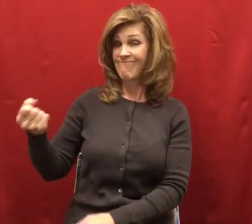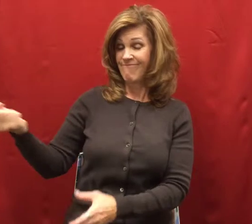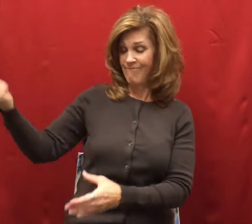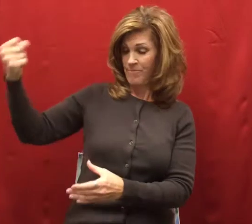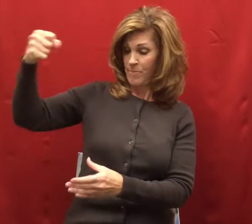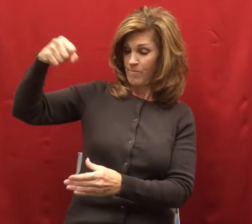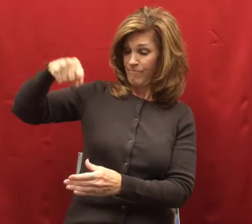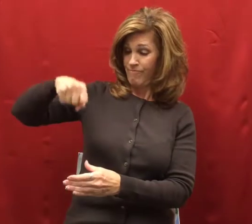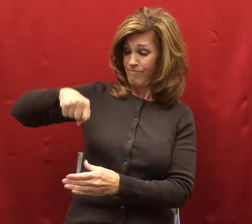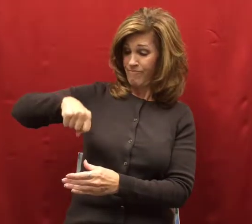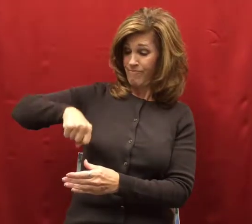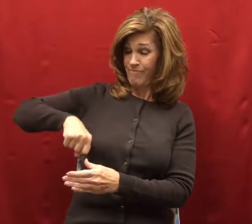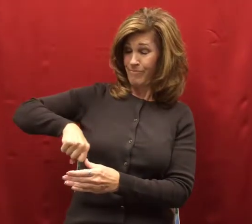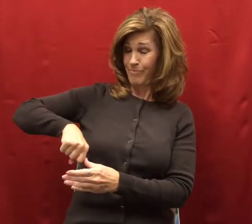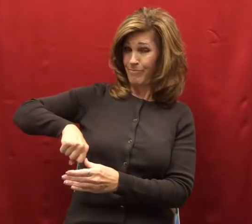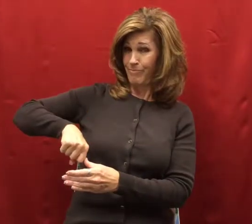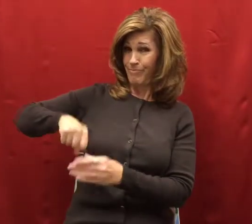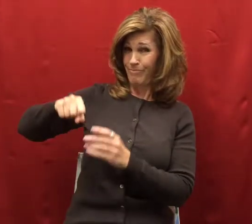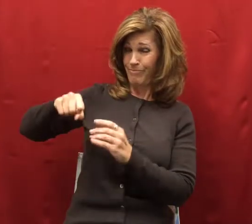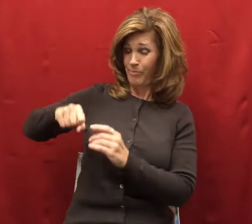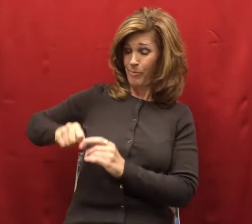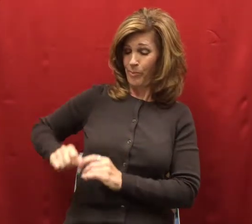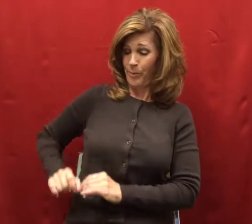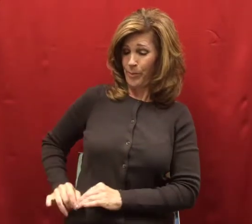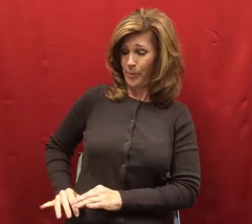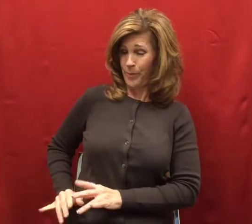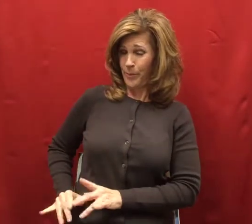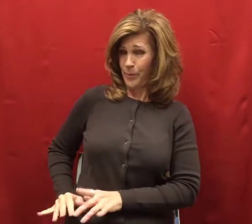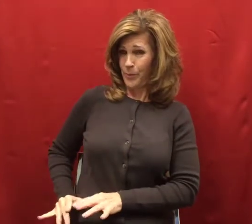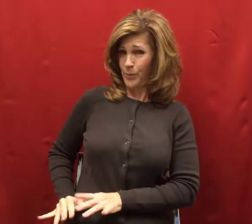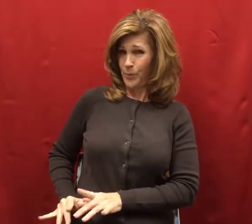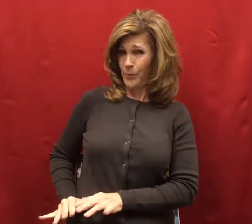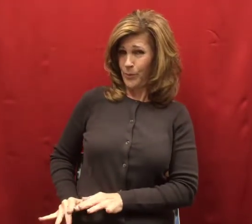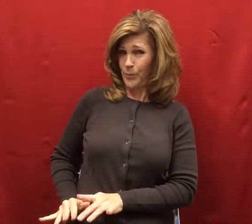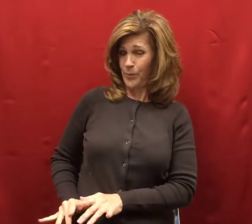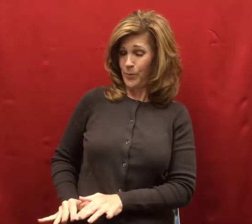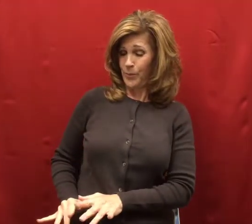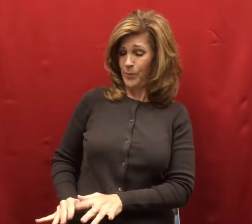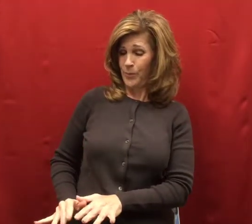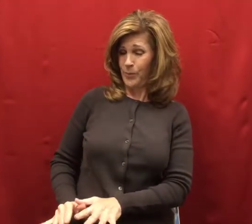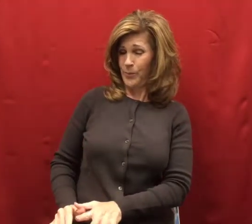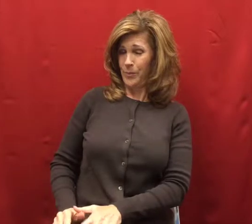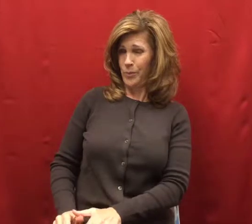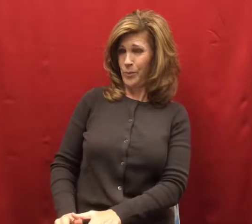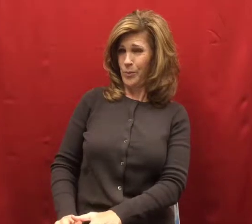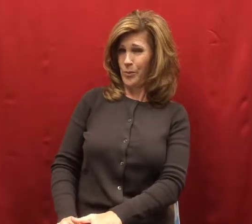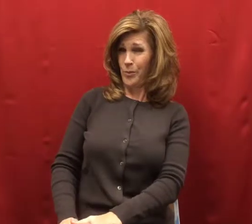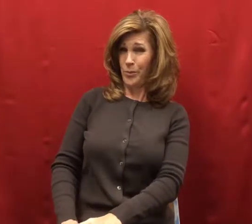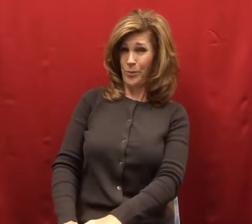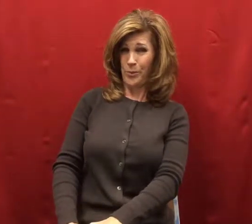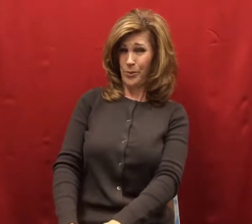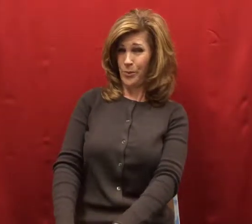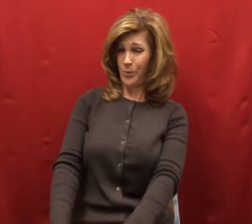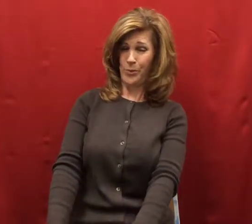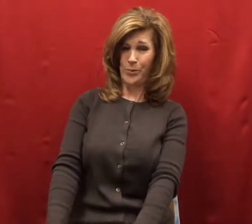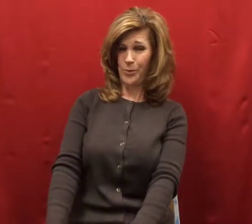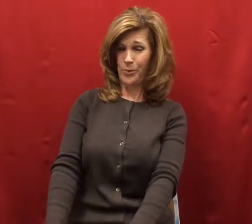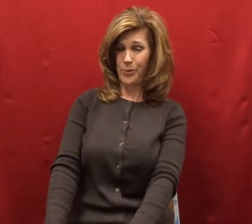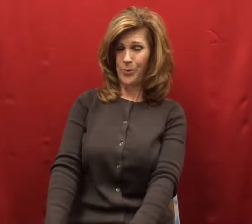No sooner had Willy poured the milk into his pocket than it began to run all the way down his trouser leg.